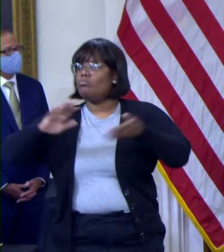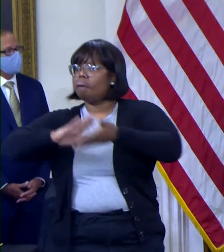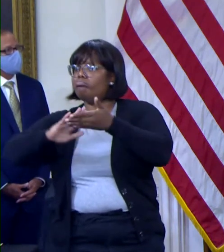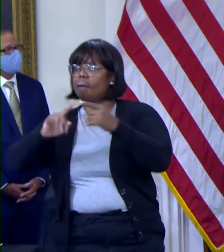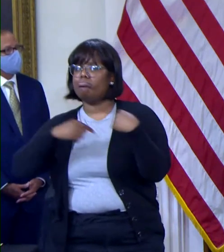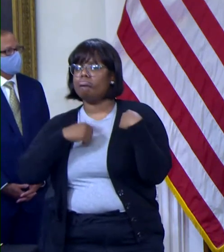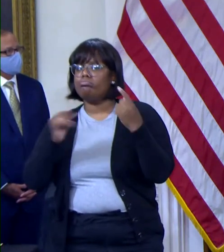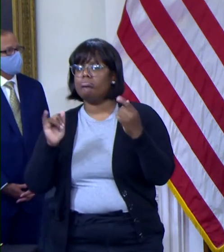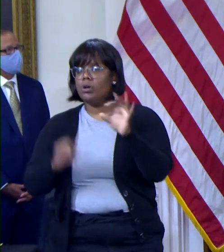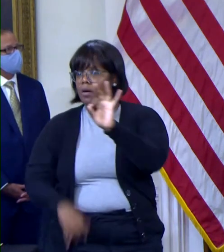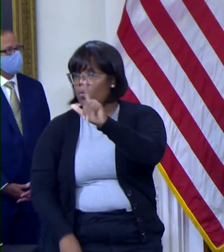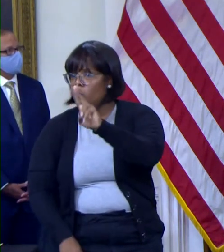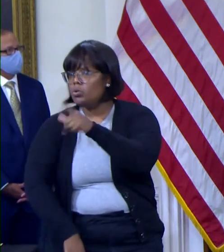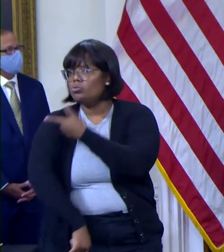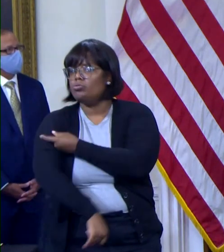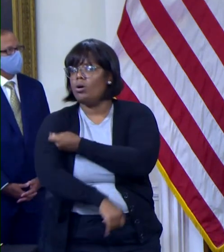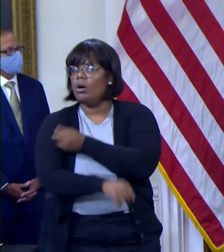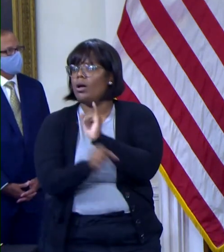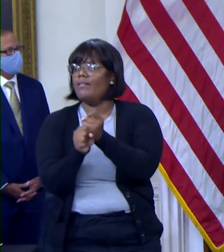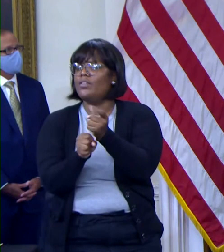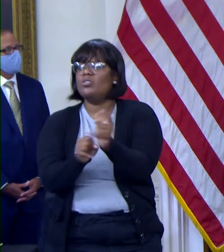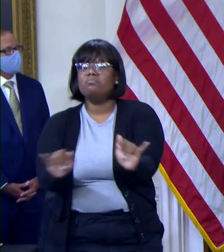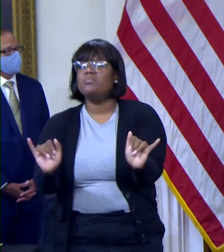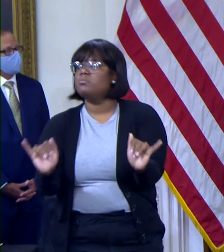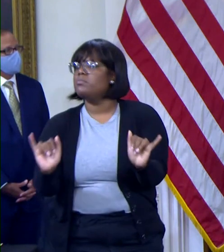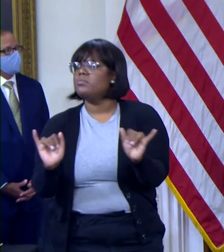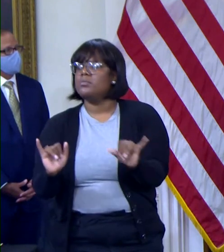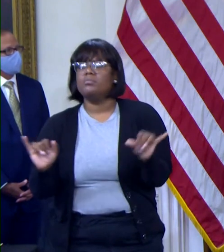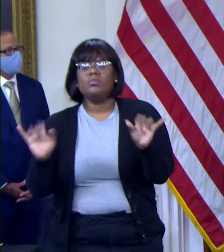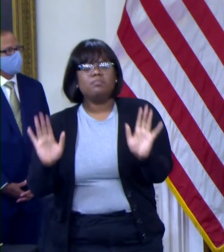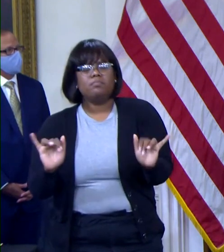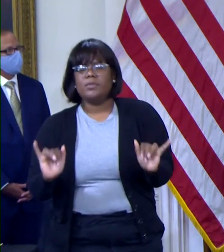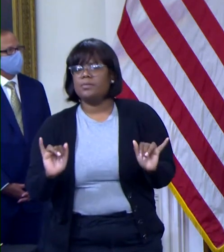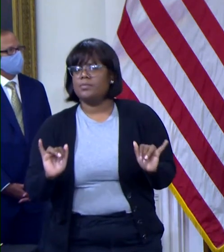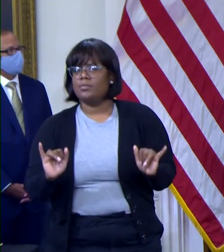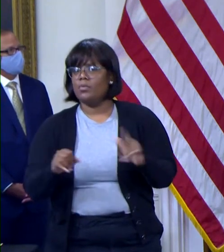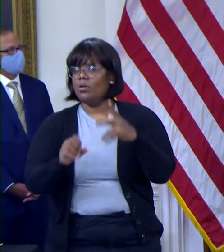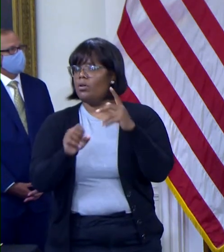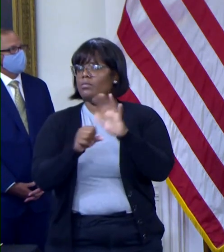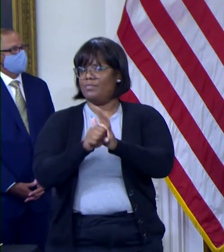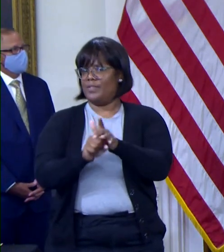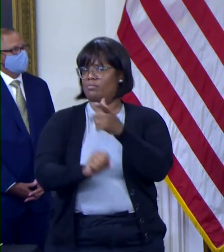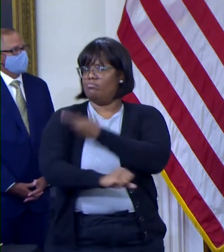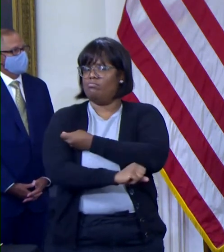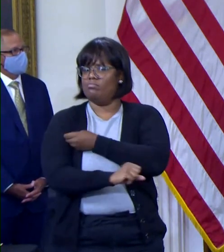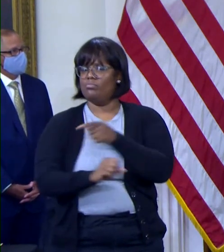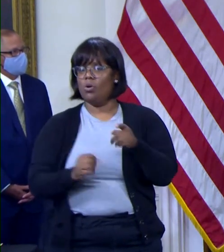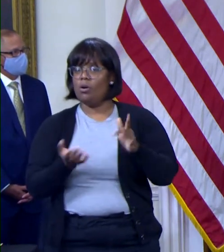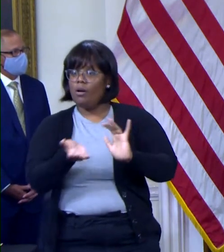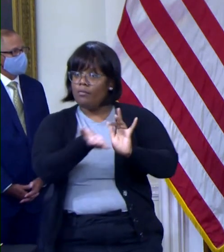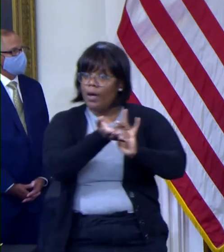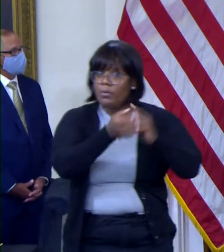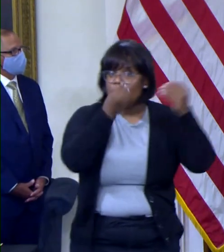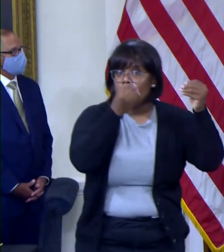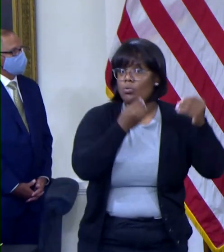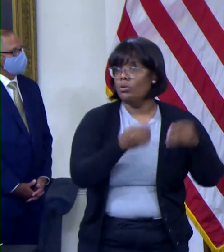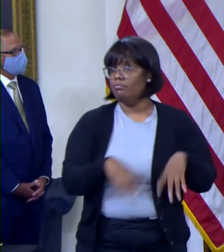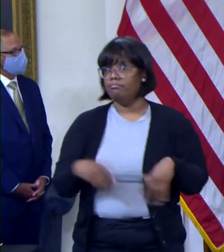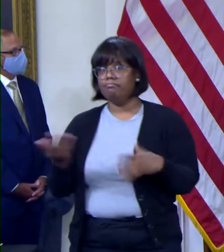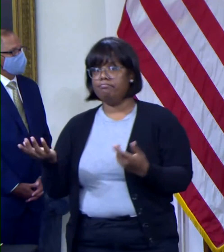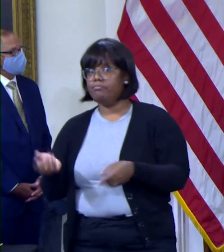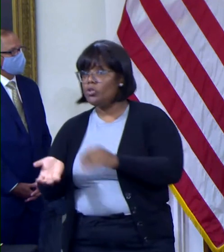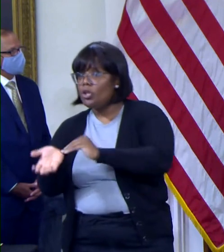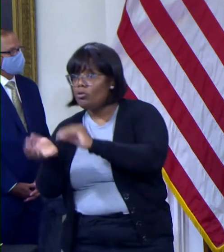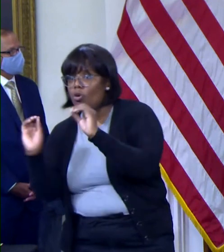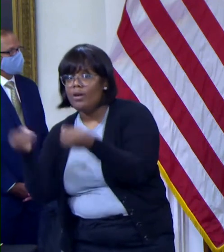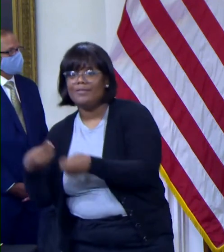shots. And people that want these are going to be able to get them anywhere, at their local pharmacies, their local primary care providers, or any of our local